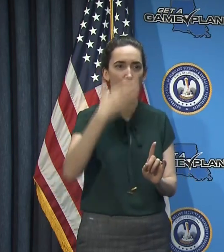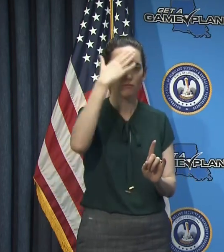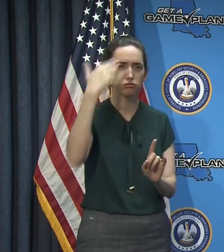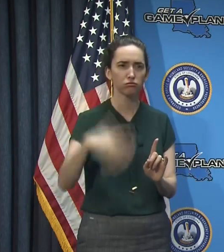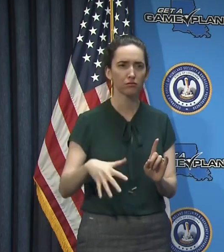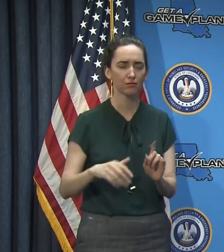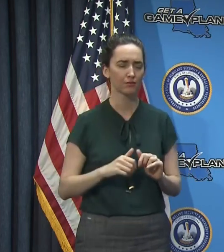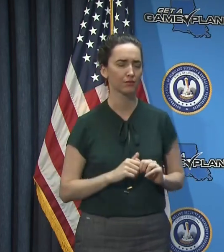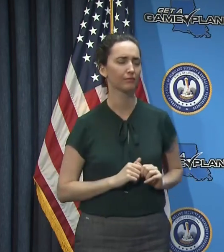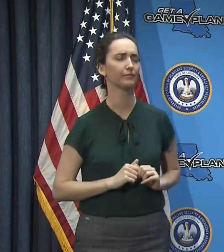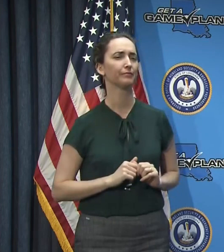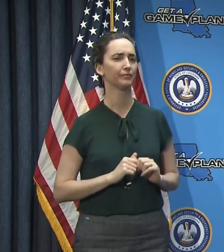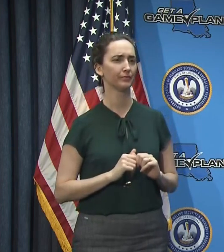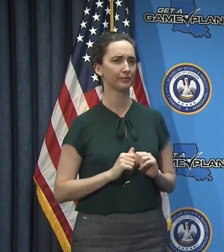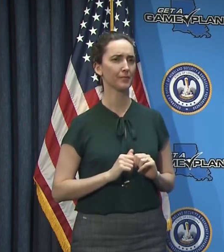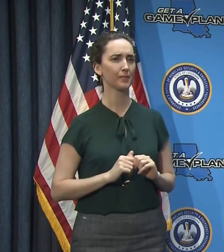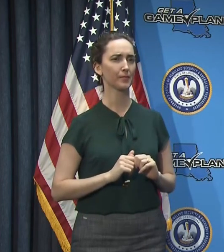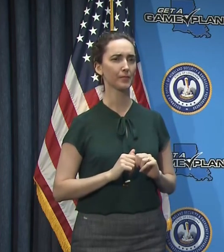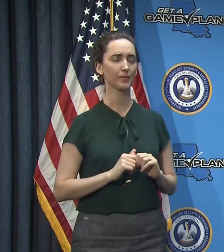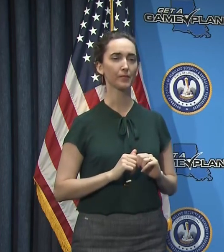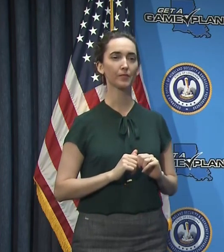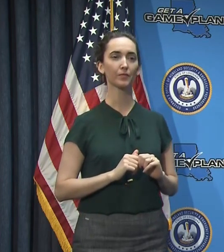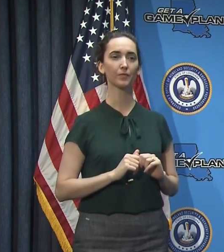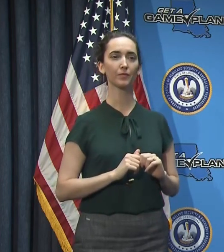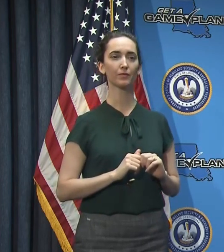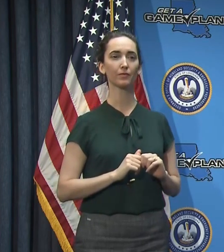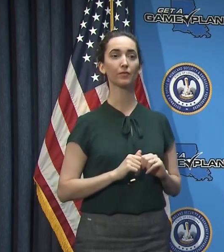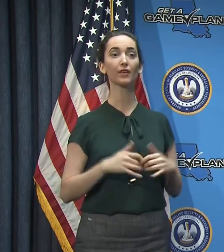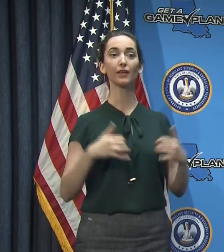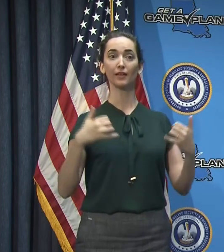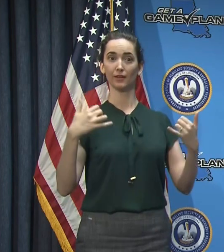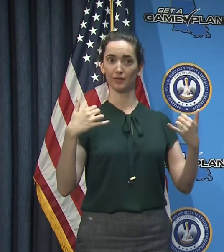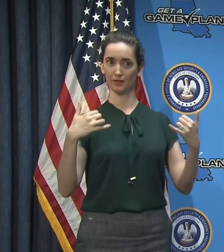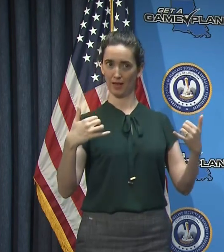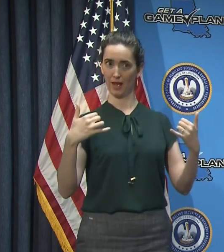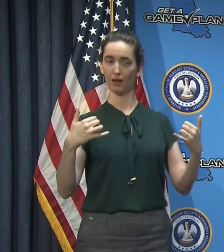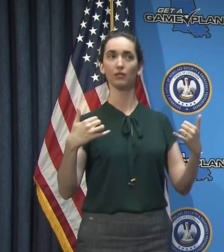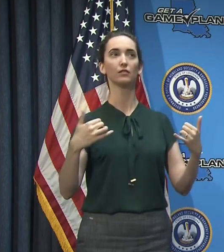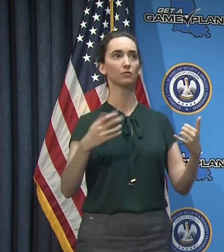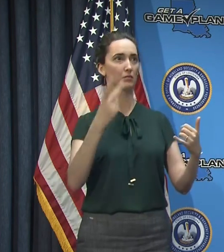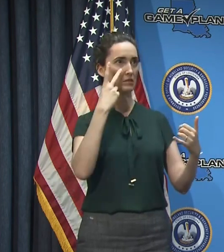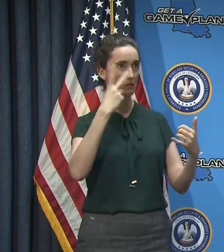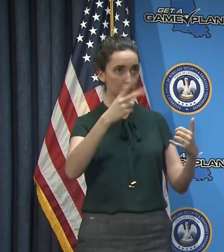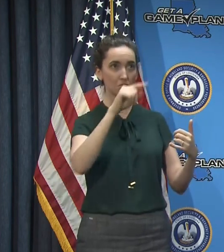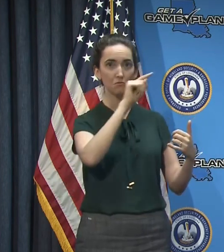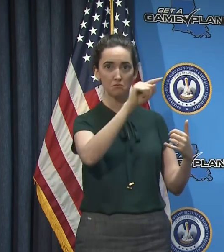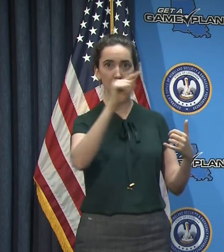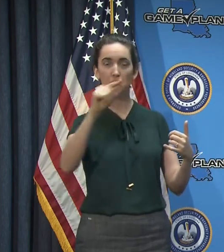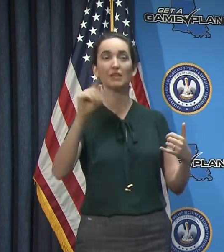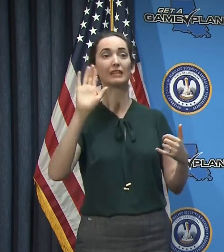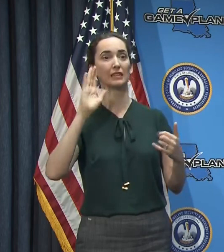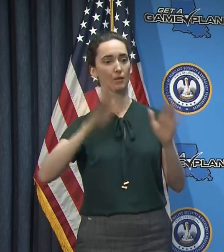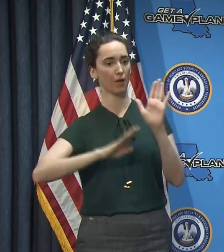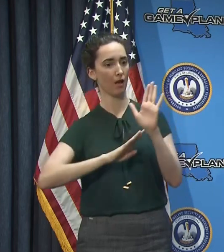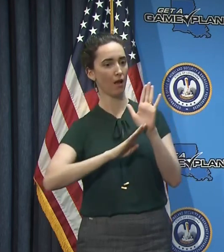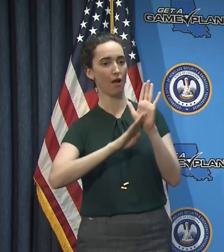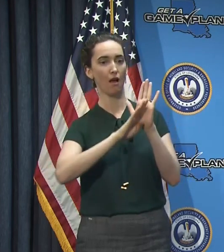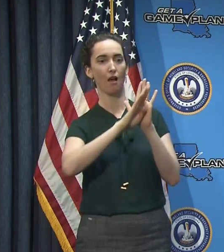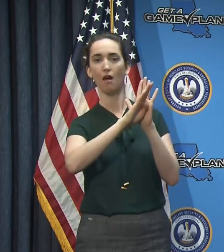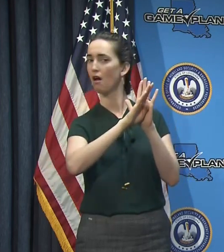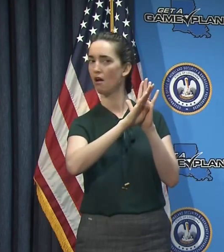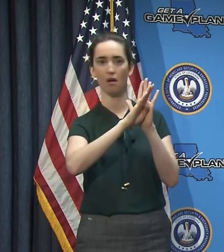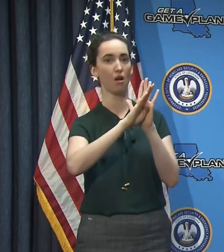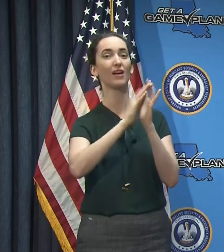Right now, continue to see continued signs that we are leveling off in the cases. Obviously, the deaths remain